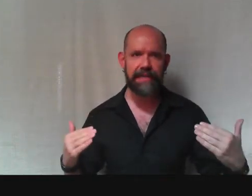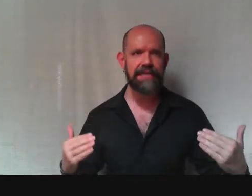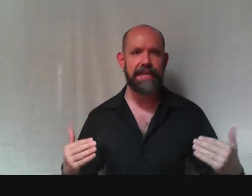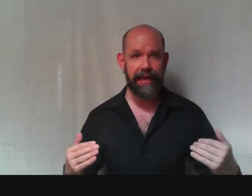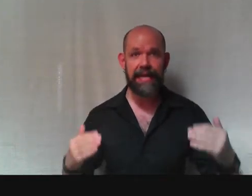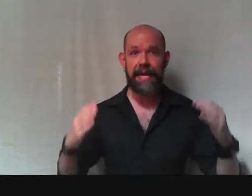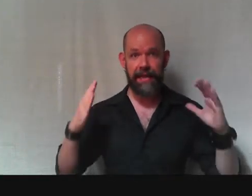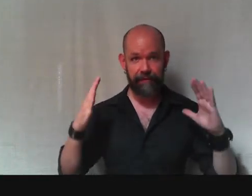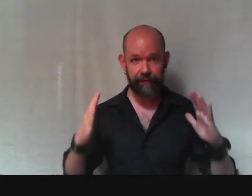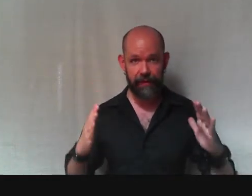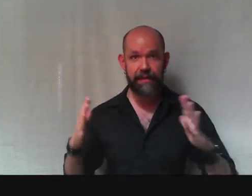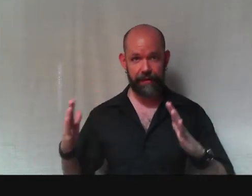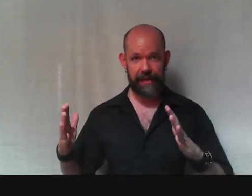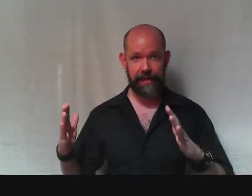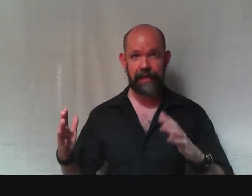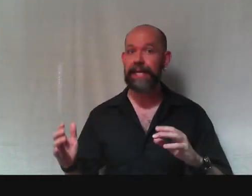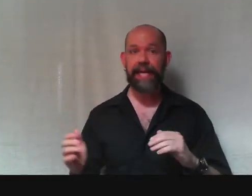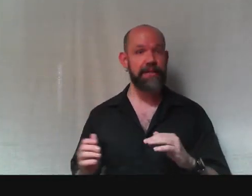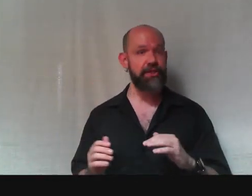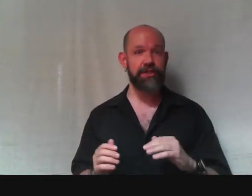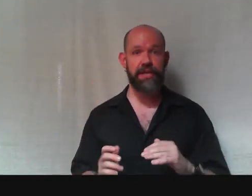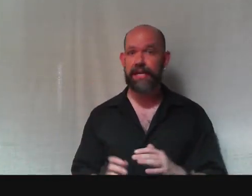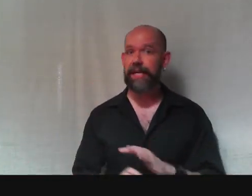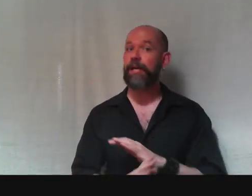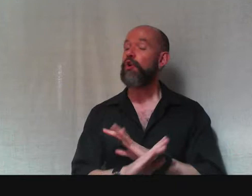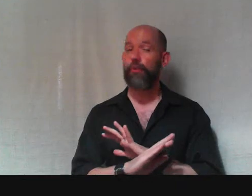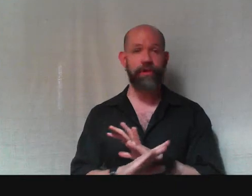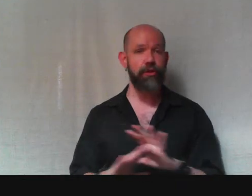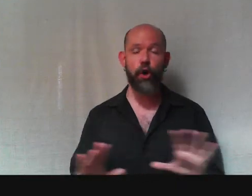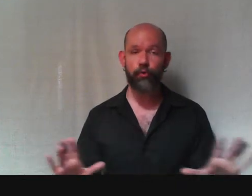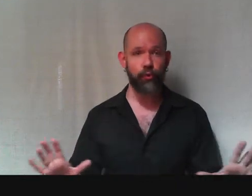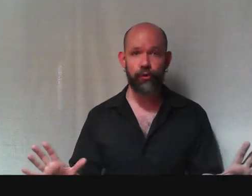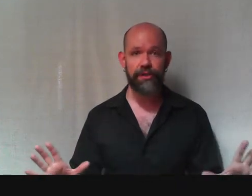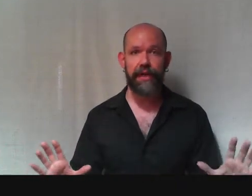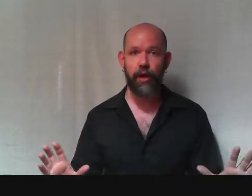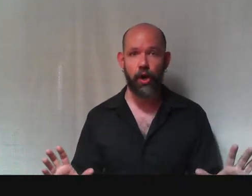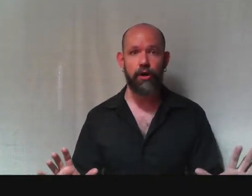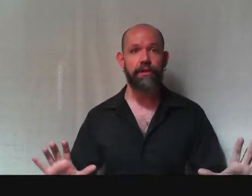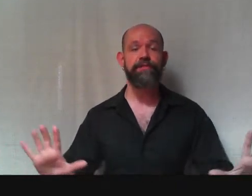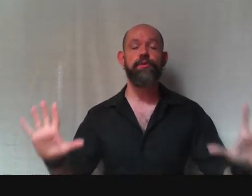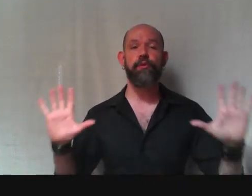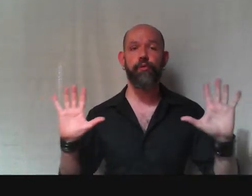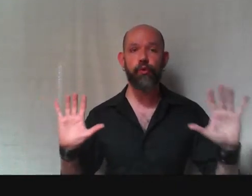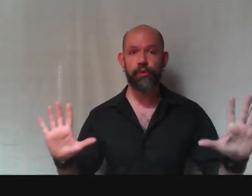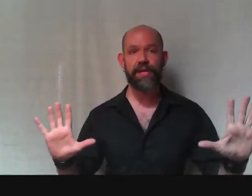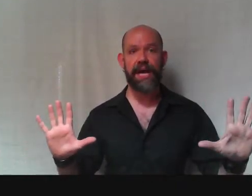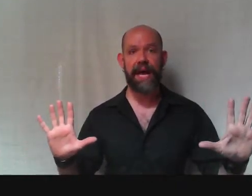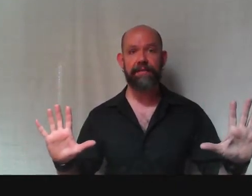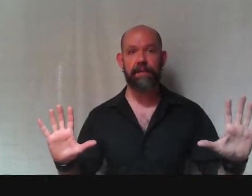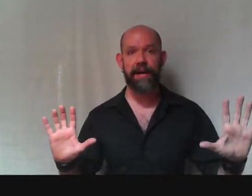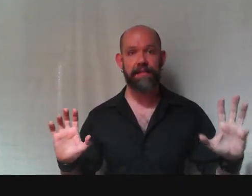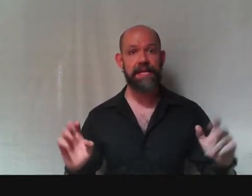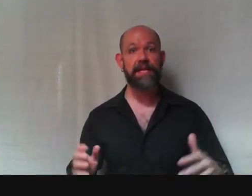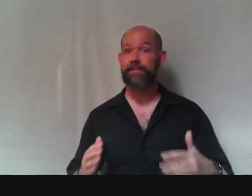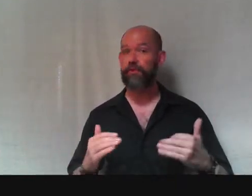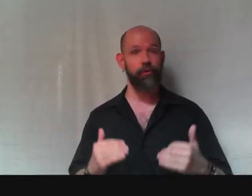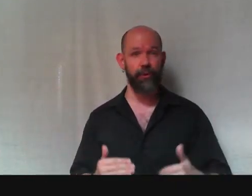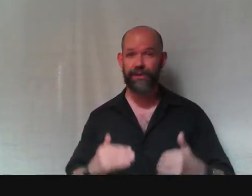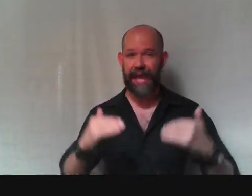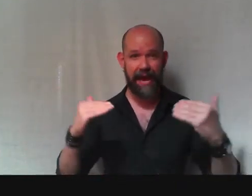to say that free thinking is just thinking with no rules at all. The fewer rules I have on my thinking, the fewer rules I have